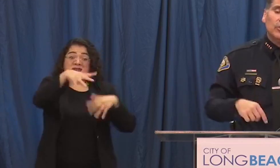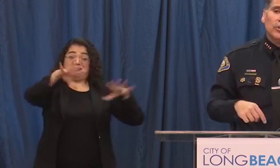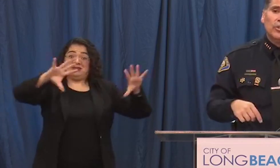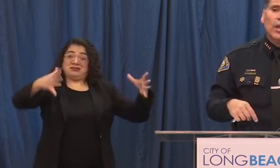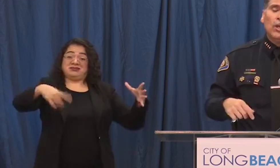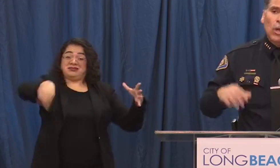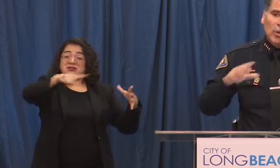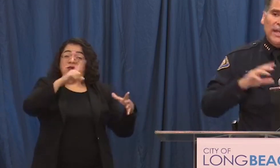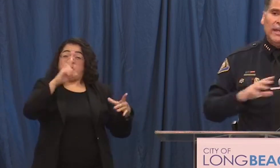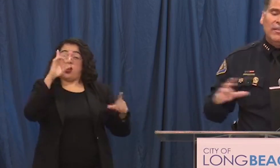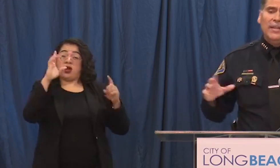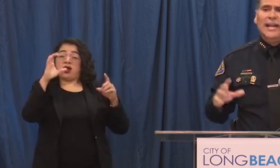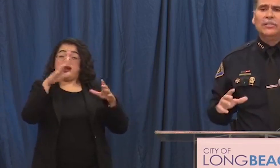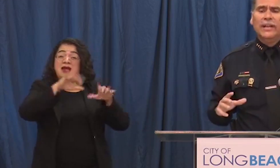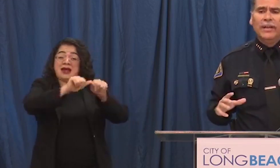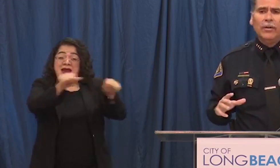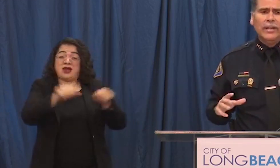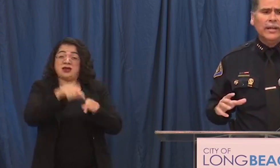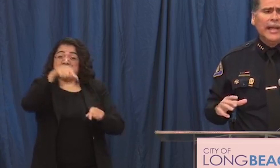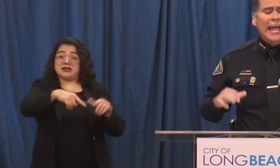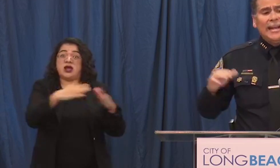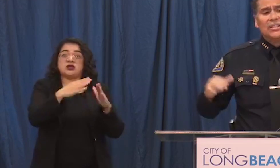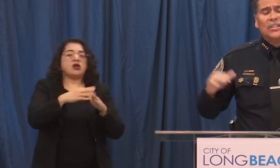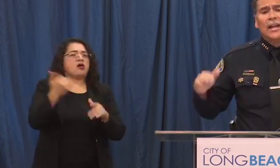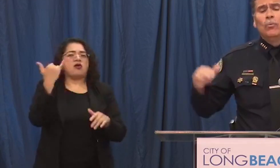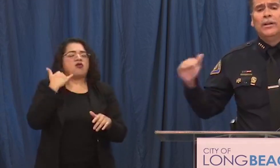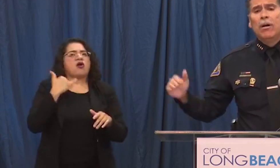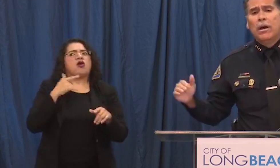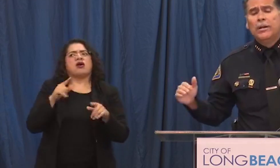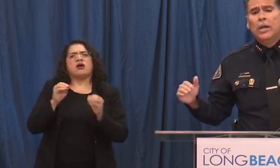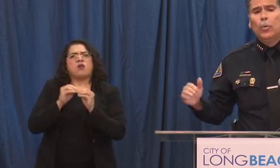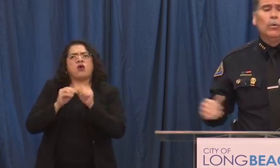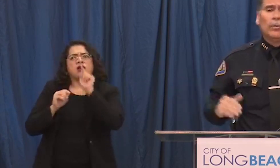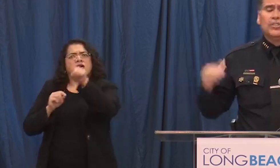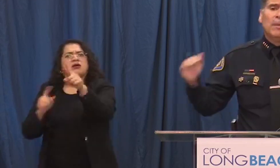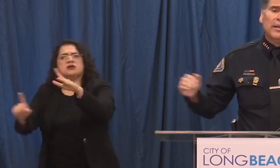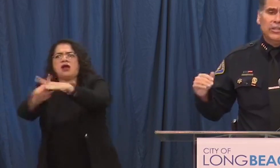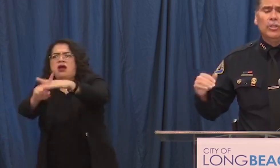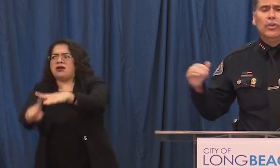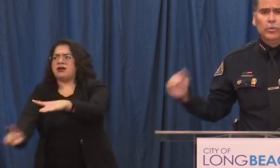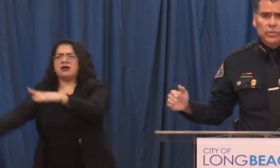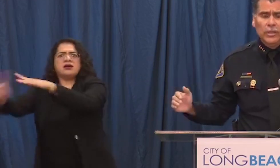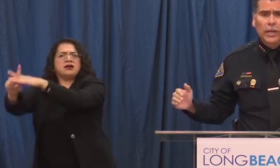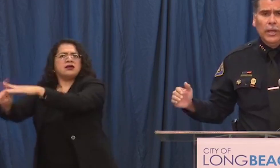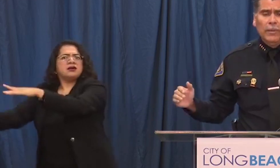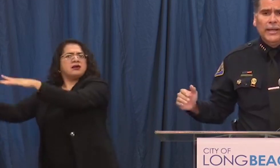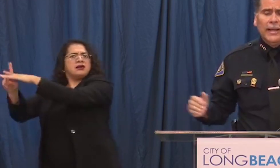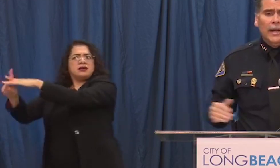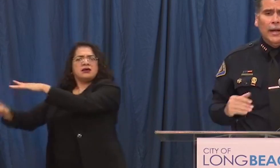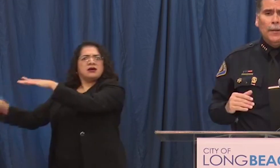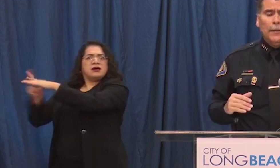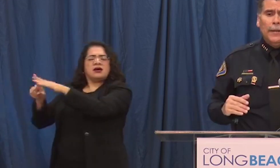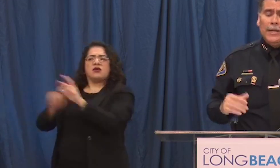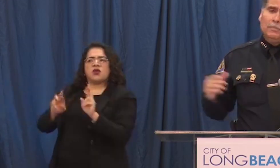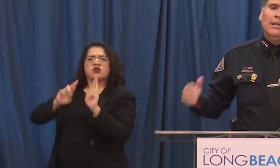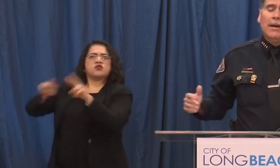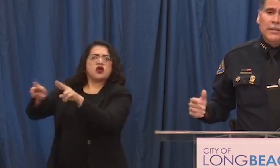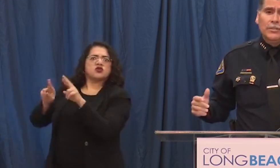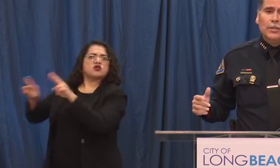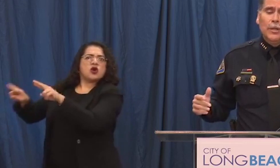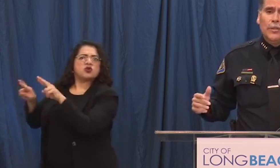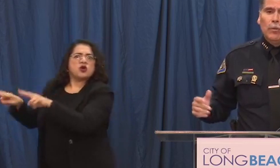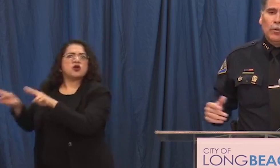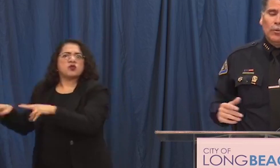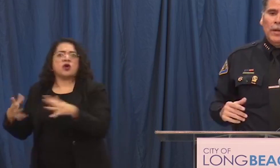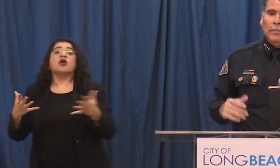of officers located in the downtown area and as time went on we were responding to those but uh let's be